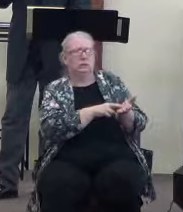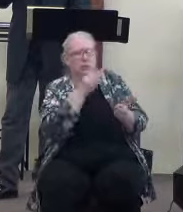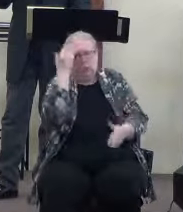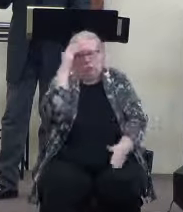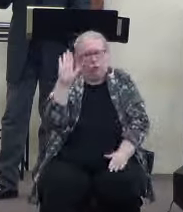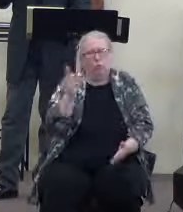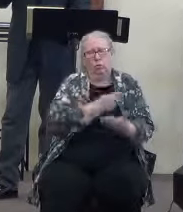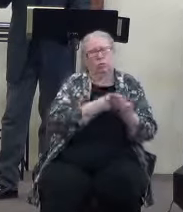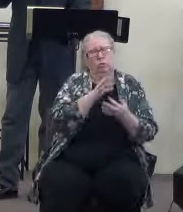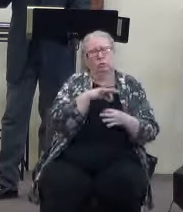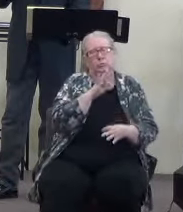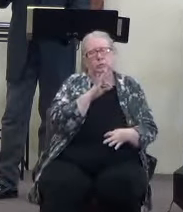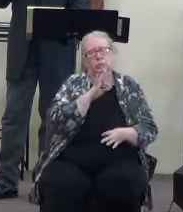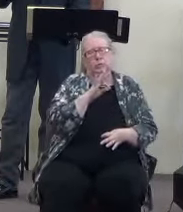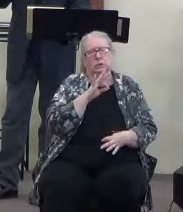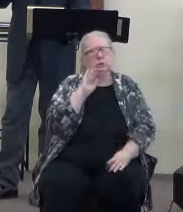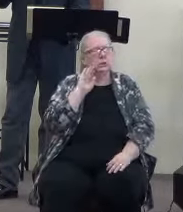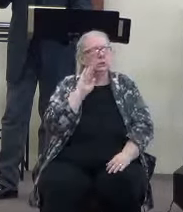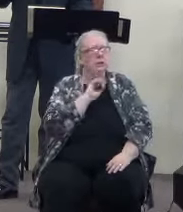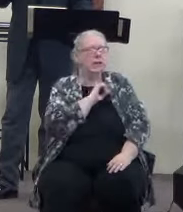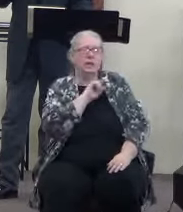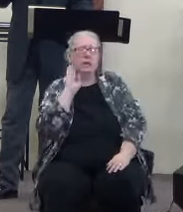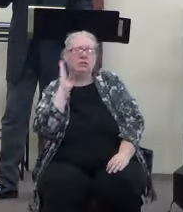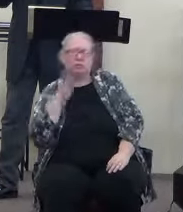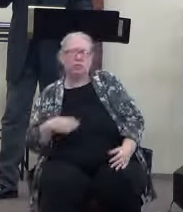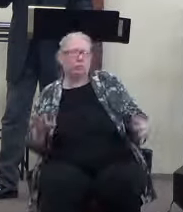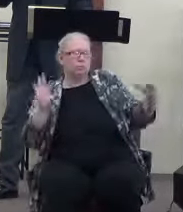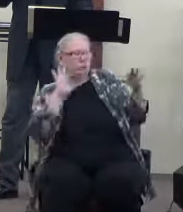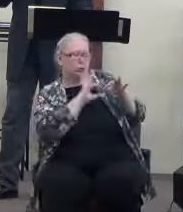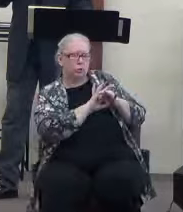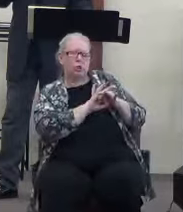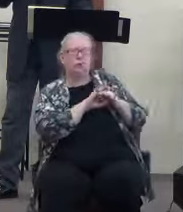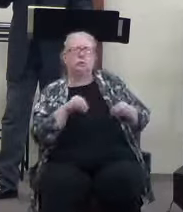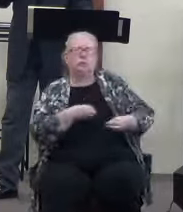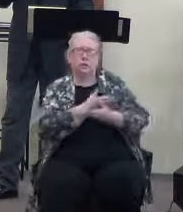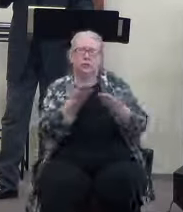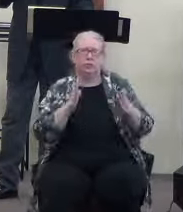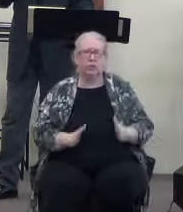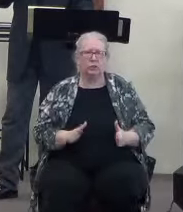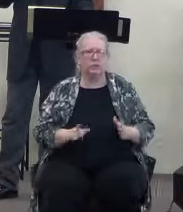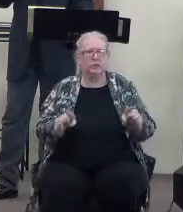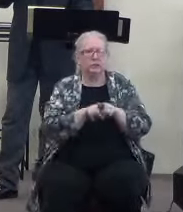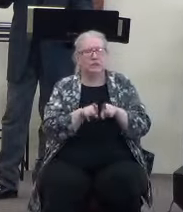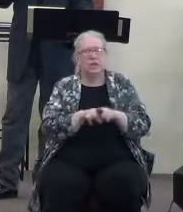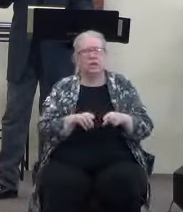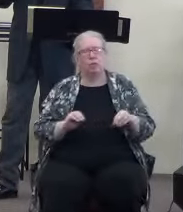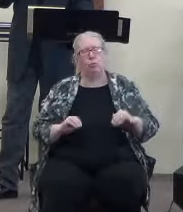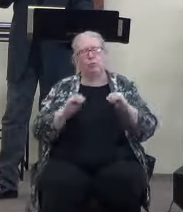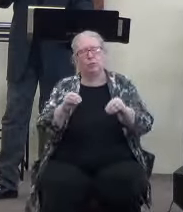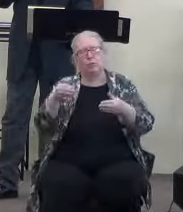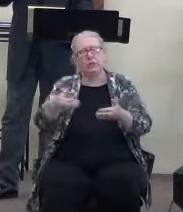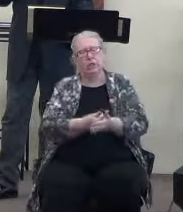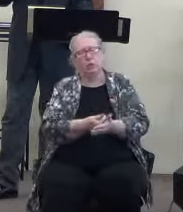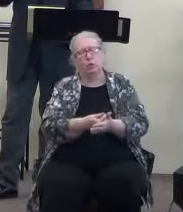know Him. They've never been connected to the source. It's like putting a brand new battery into your car and